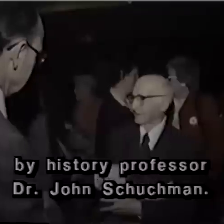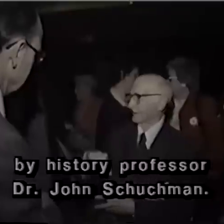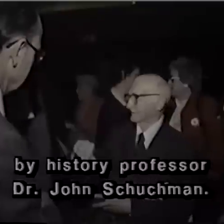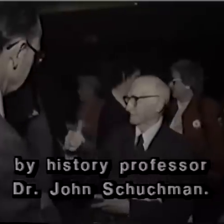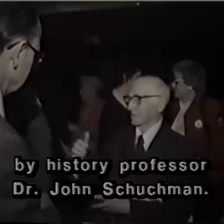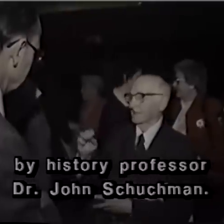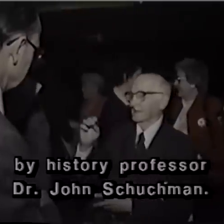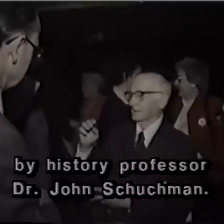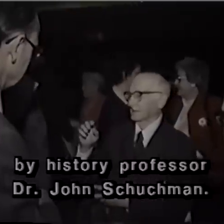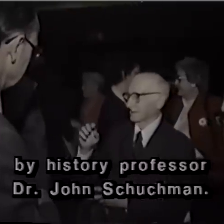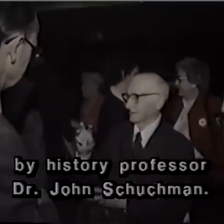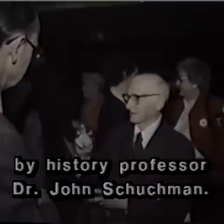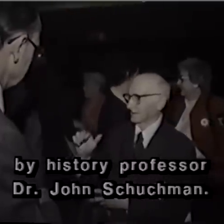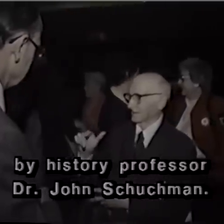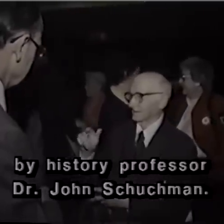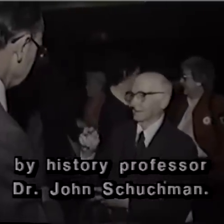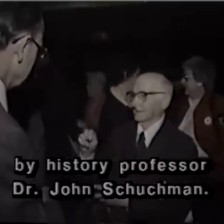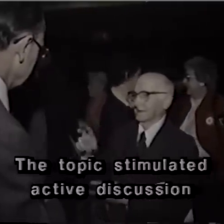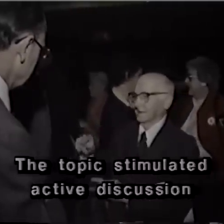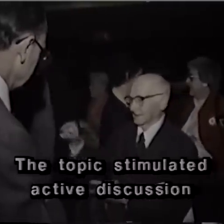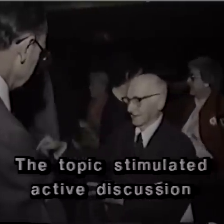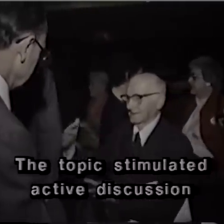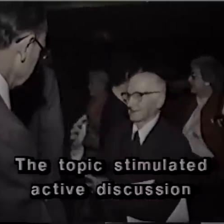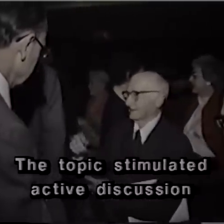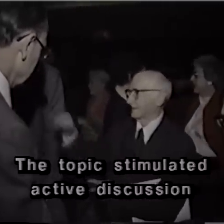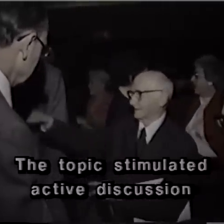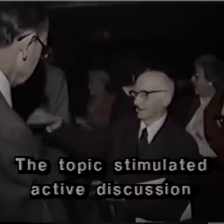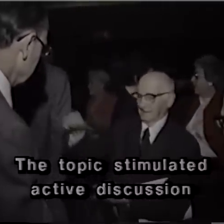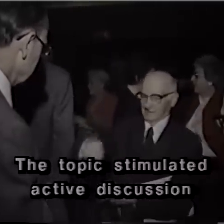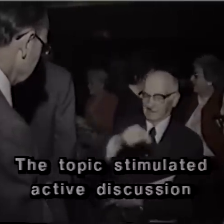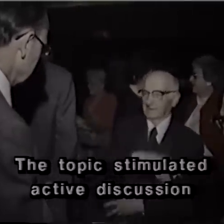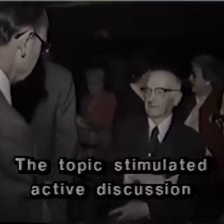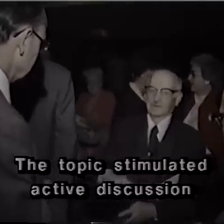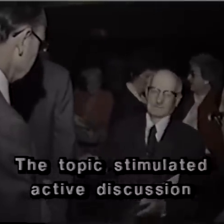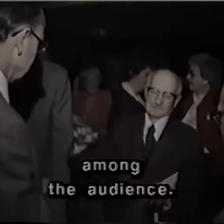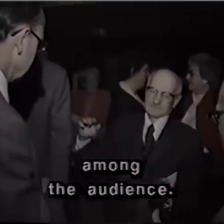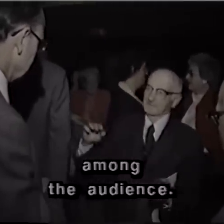Dr. John Shuchman. The topic stimulated active discussion among the audience.